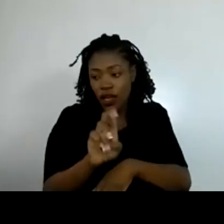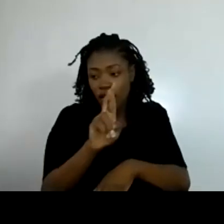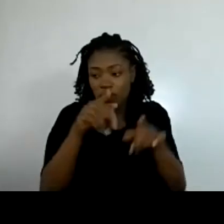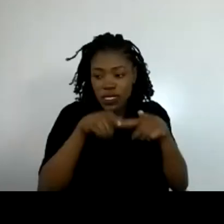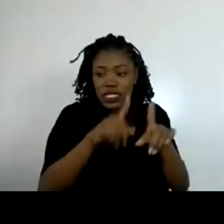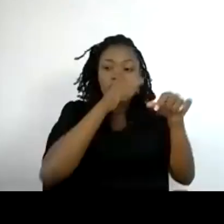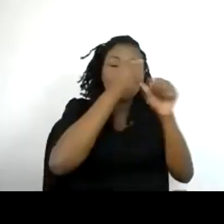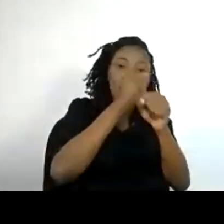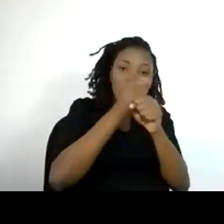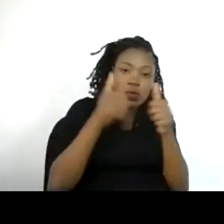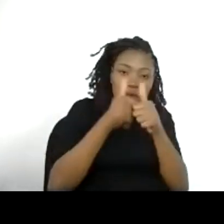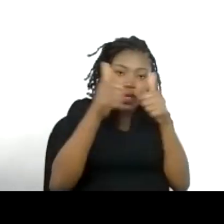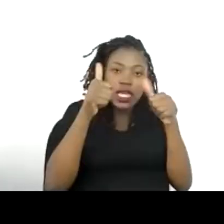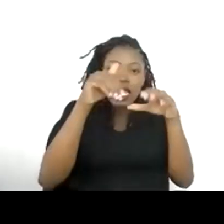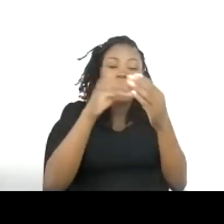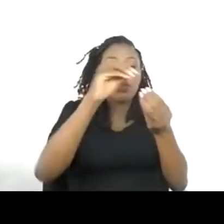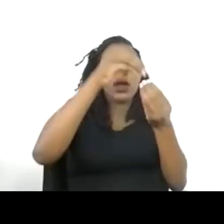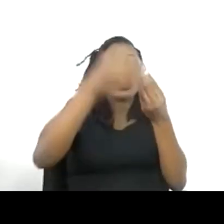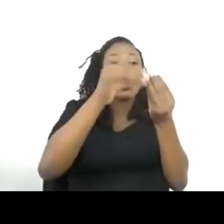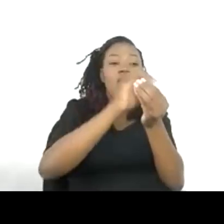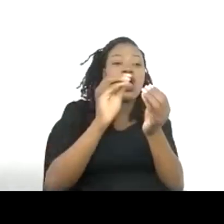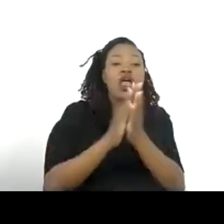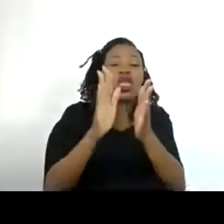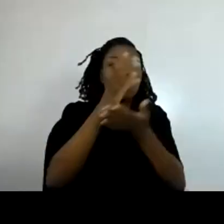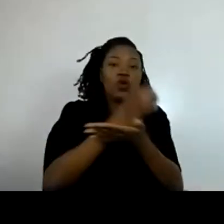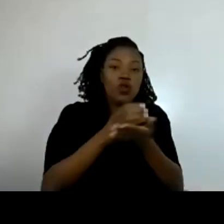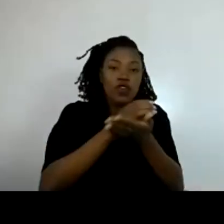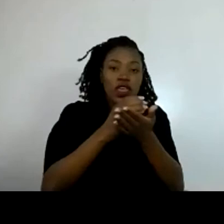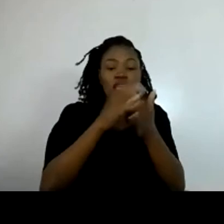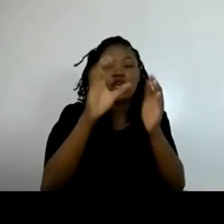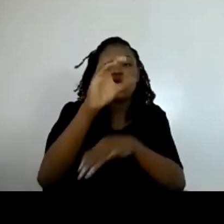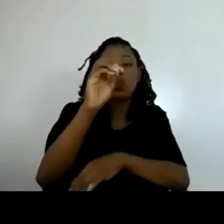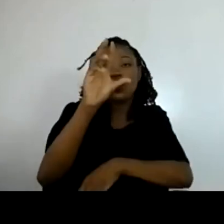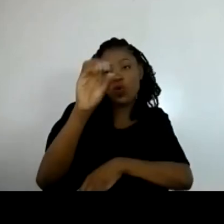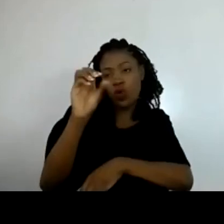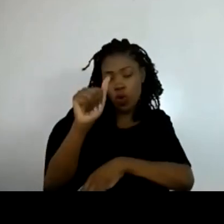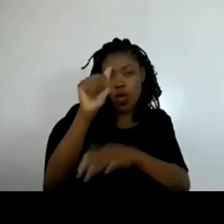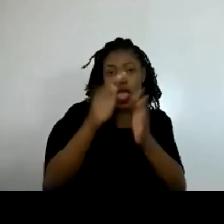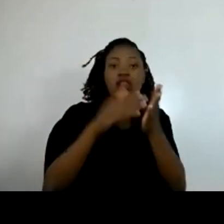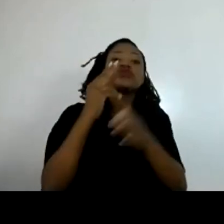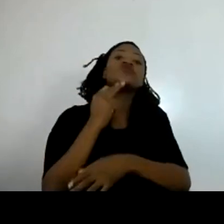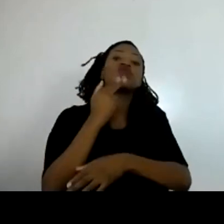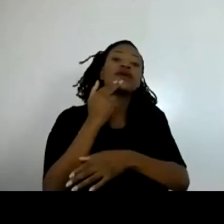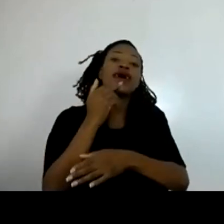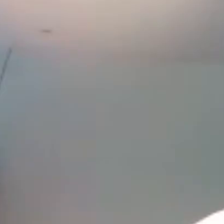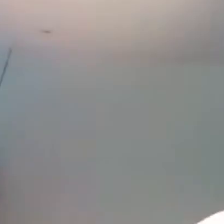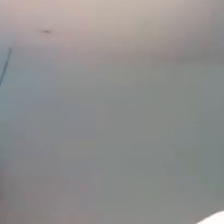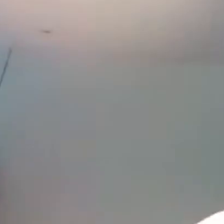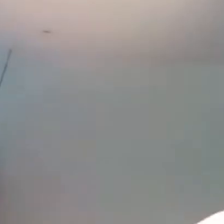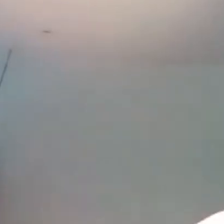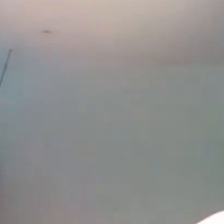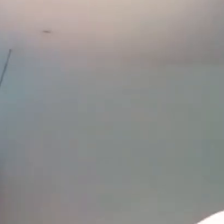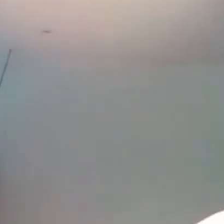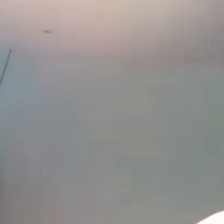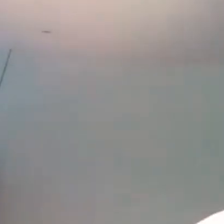in the banana and coffee, cocoa and sugar categories. Welcome, Nicholas. How do you say